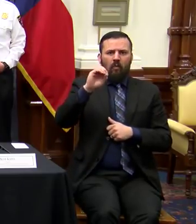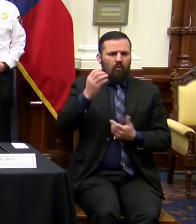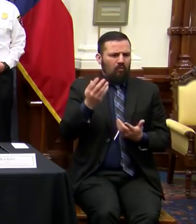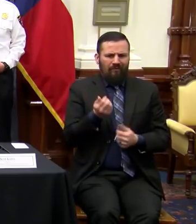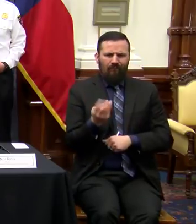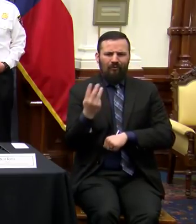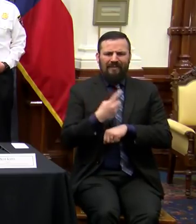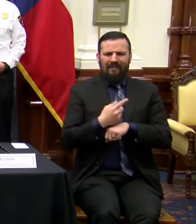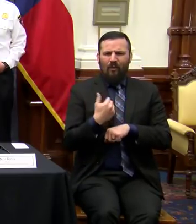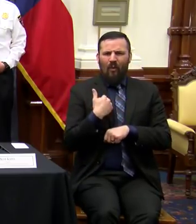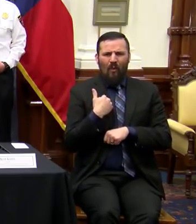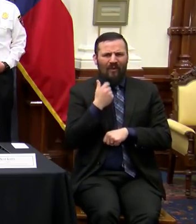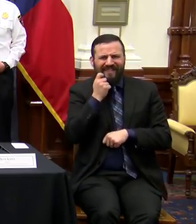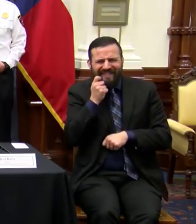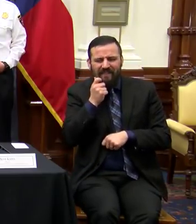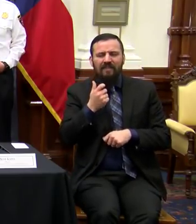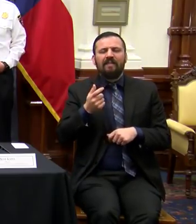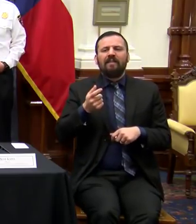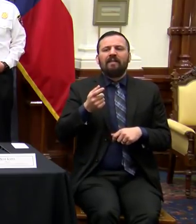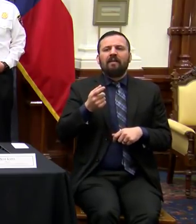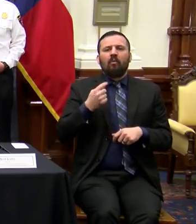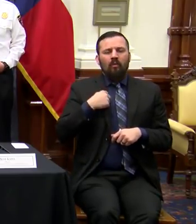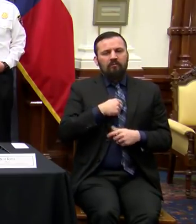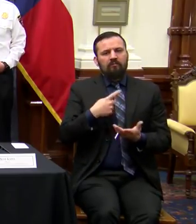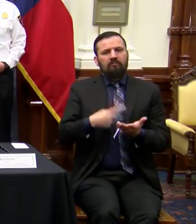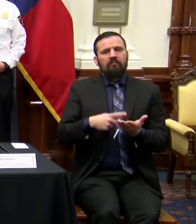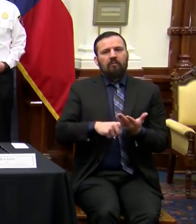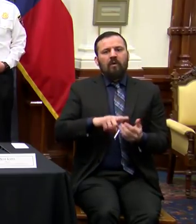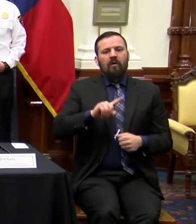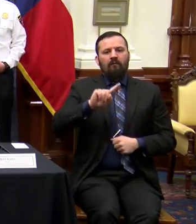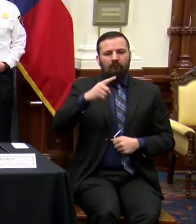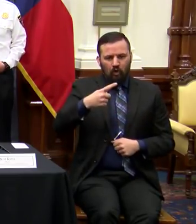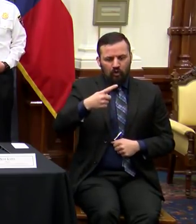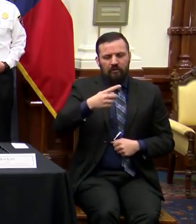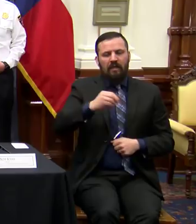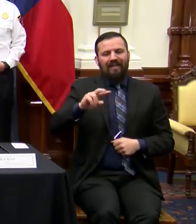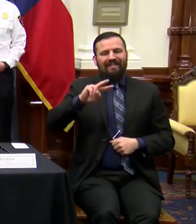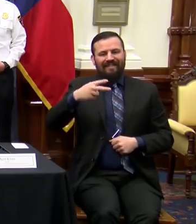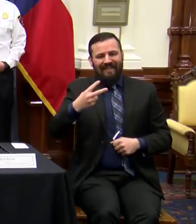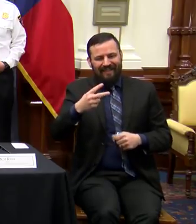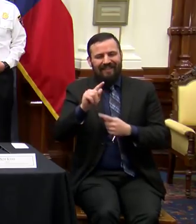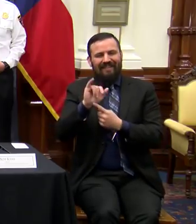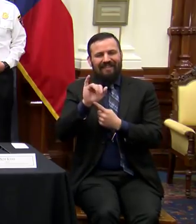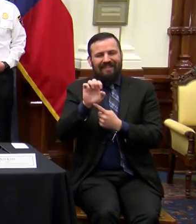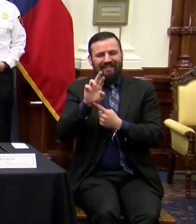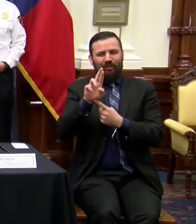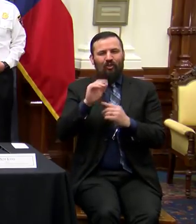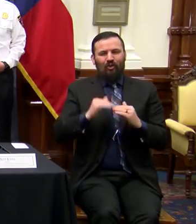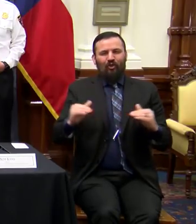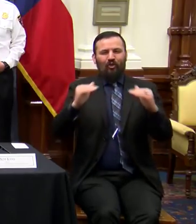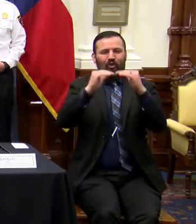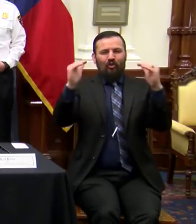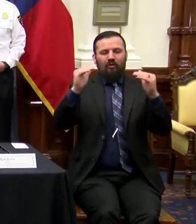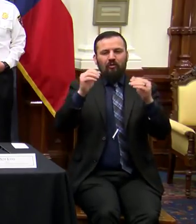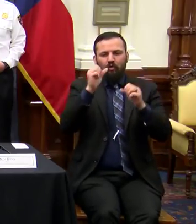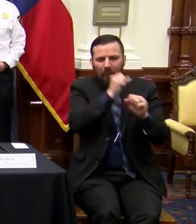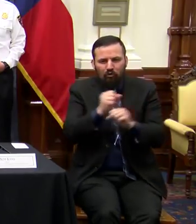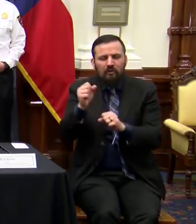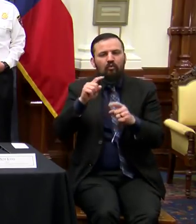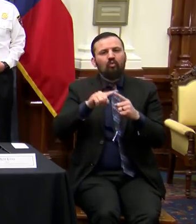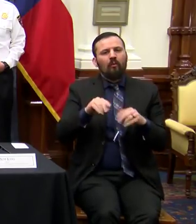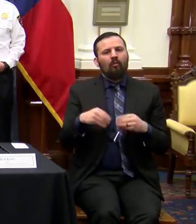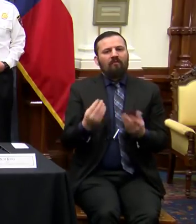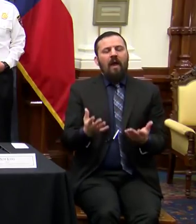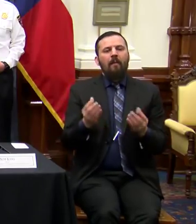few days ago, and we talked about first- and second-tier strategies that can be used to provide more hospital